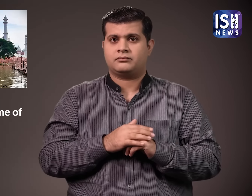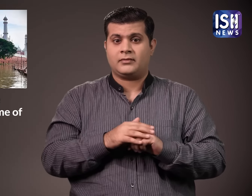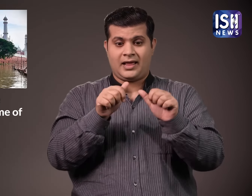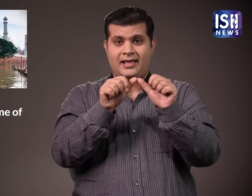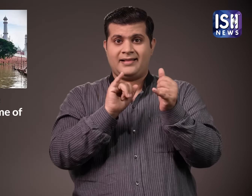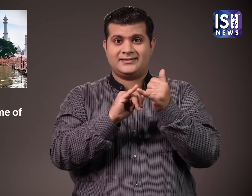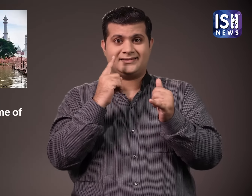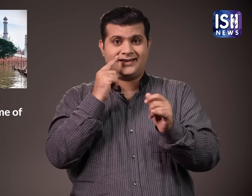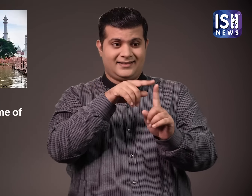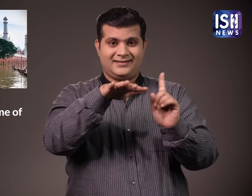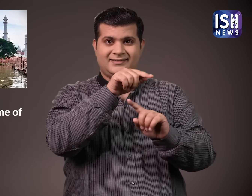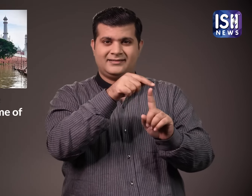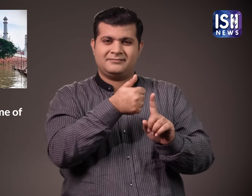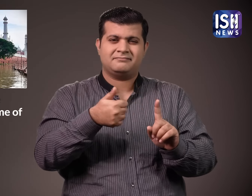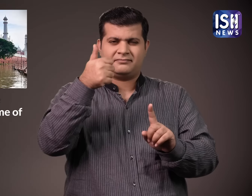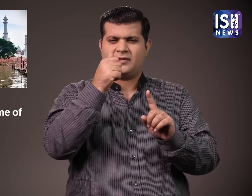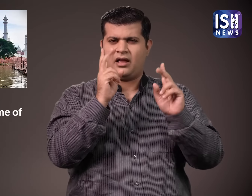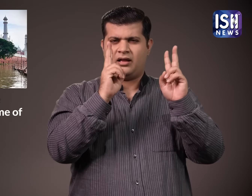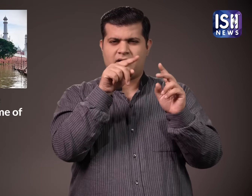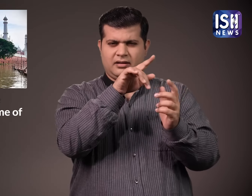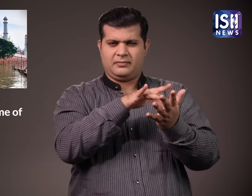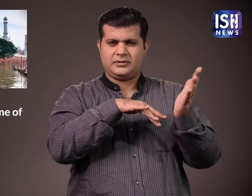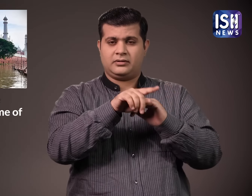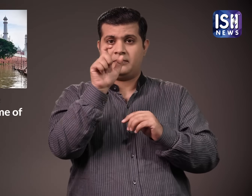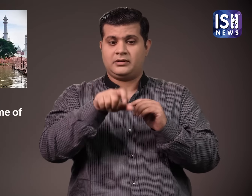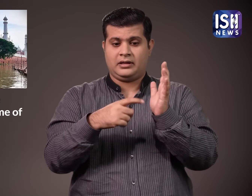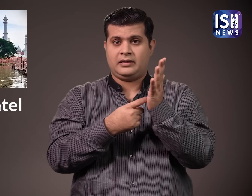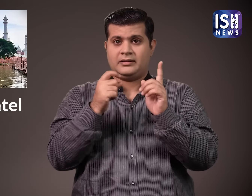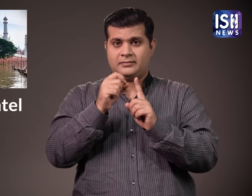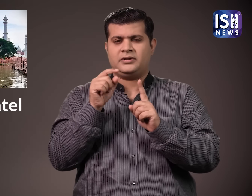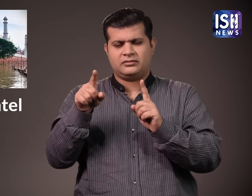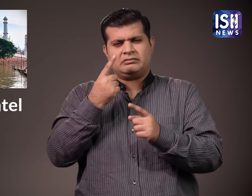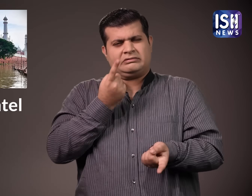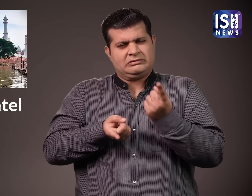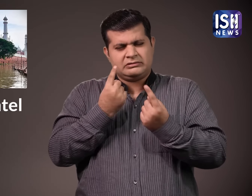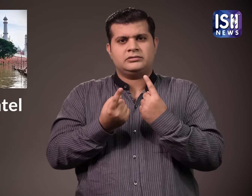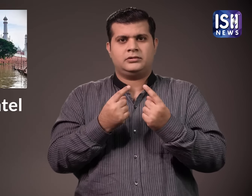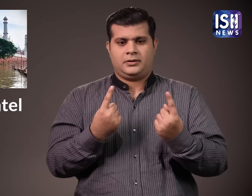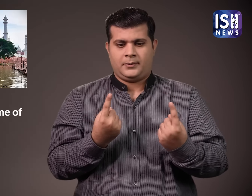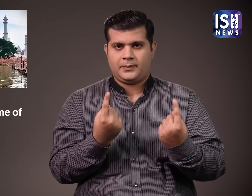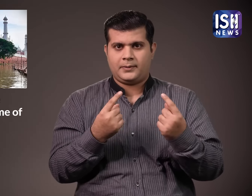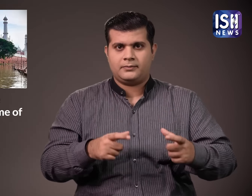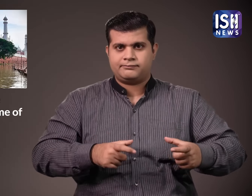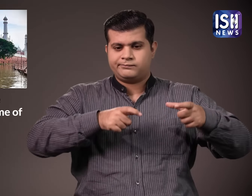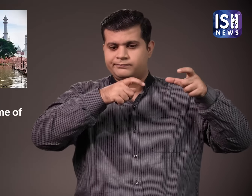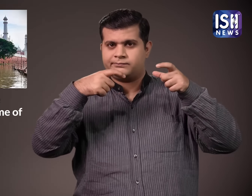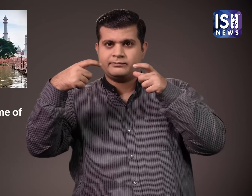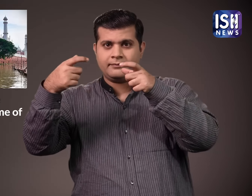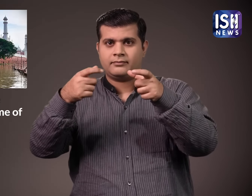Agra's ASI official Rajkumar Patel said that, They used drone cameras to carry